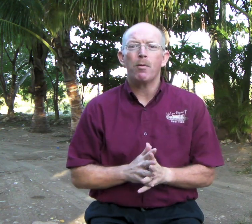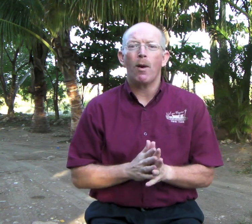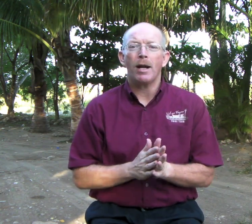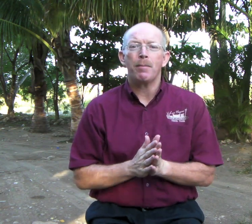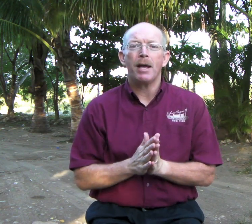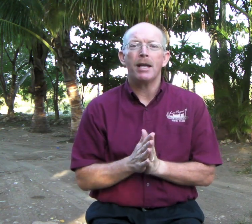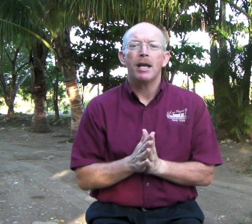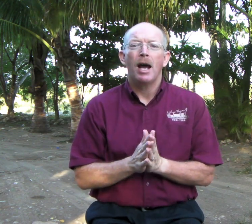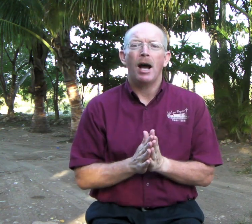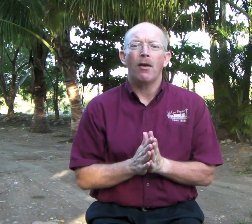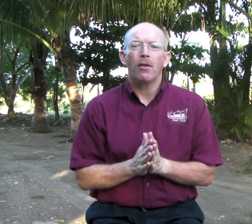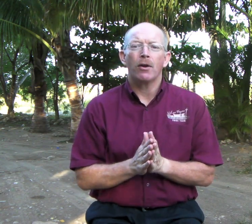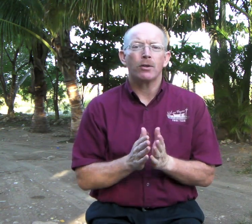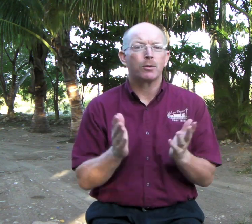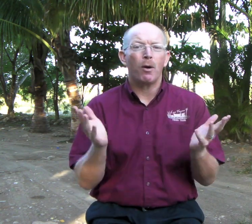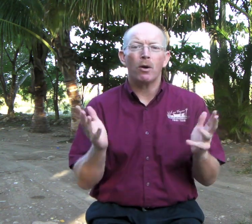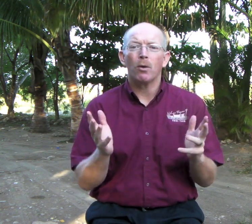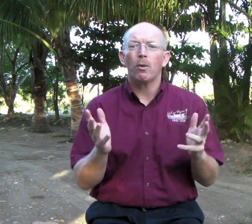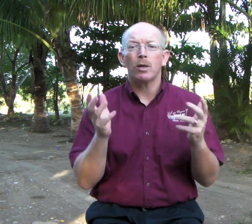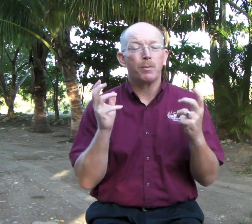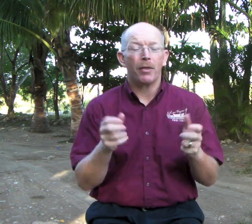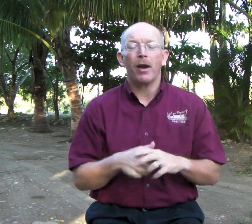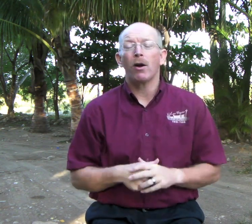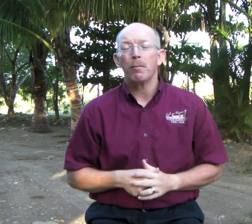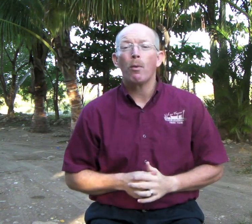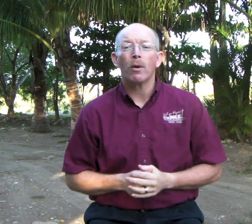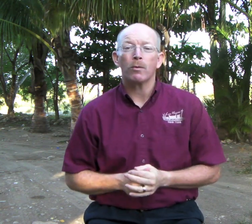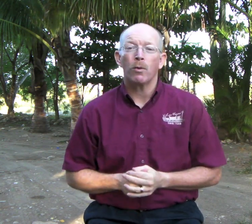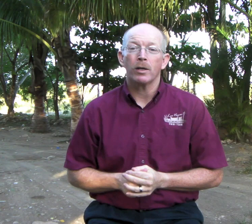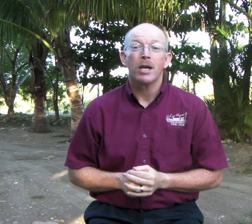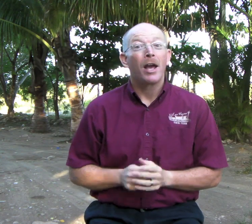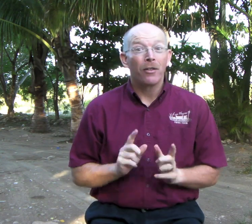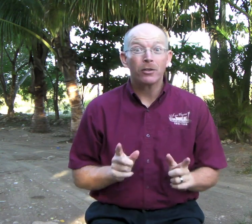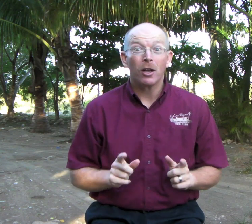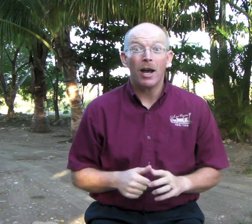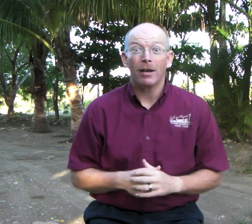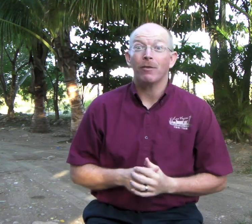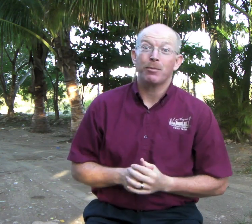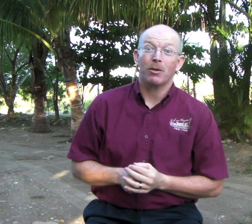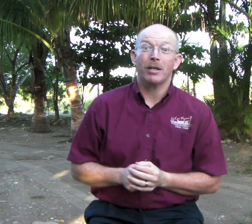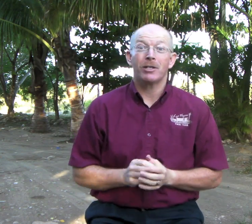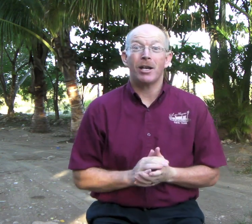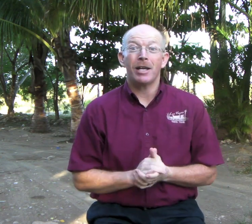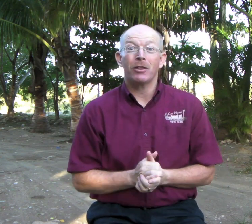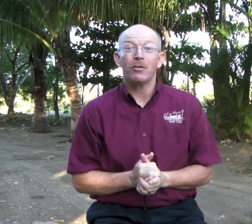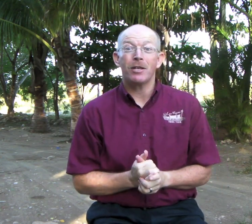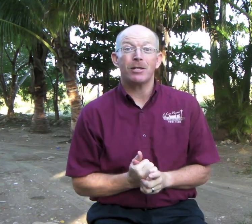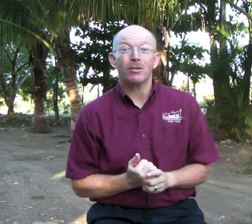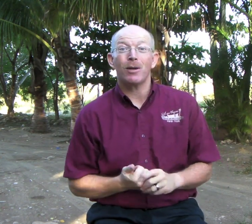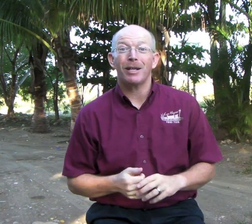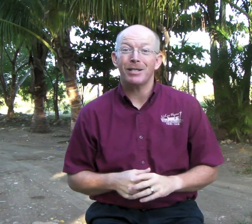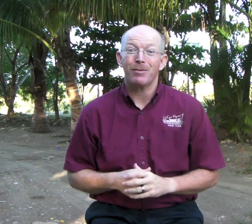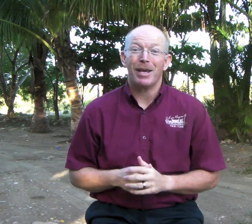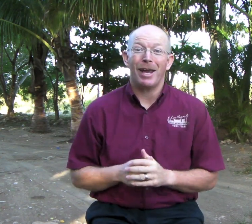quite a bit. They're smaller words, but they are important words. And there's a lot of them. So let's try to get through these as quickly as we can.